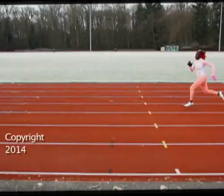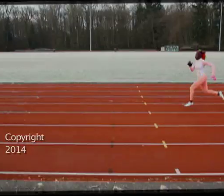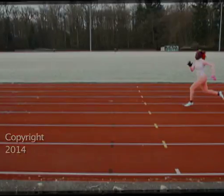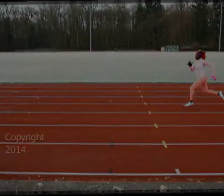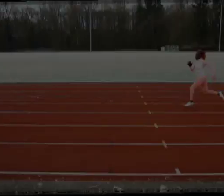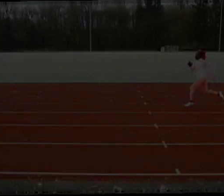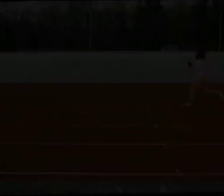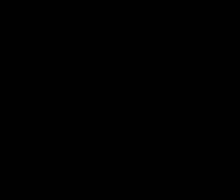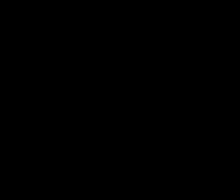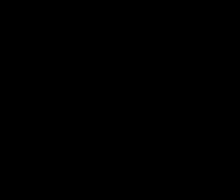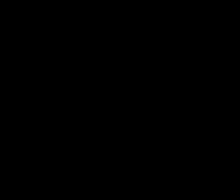Goodit